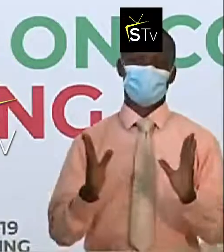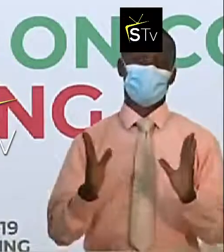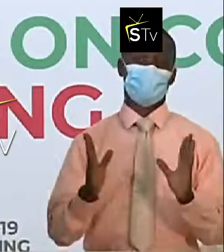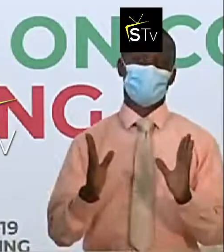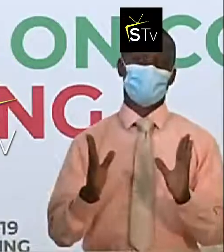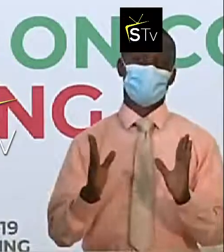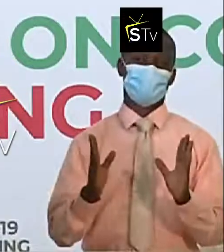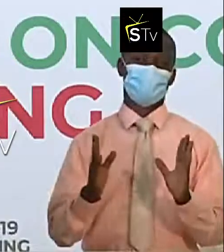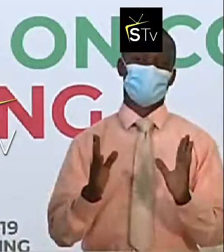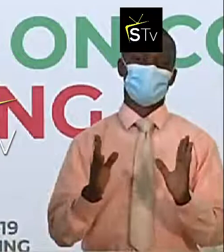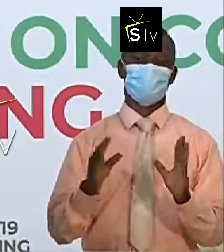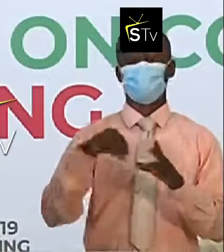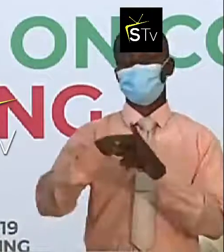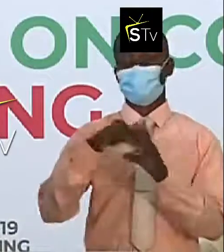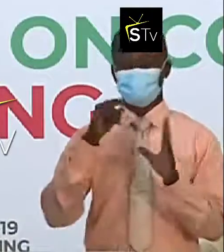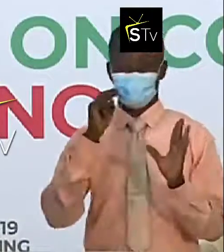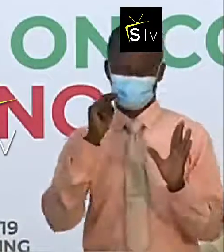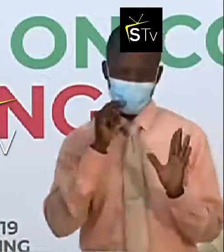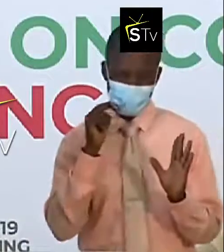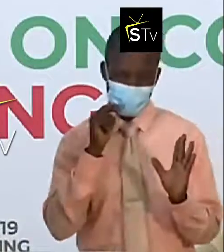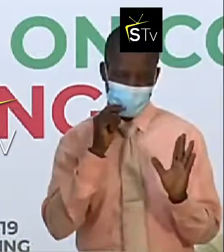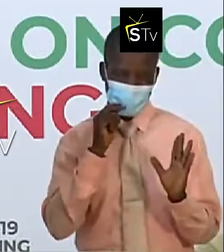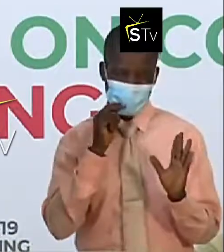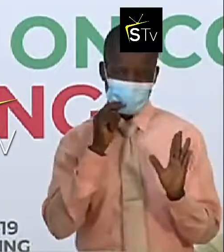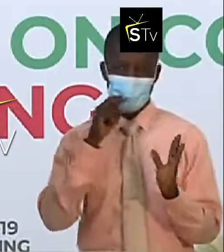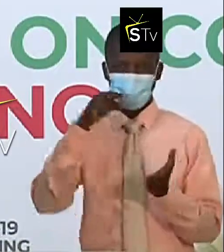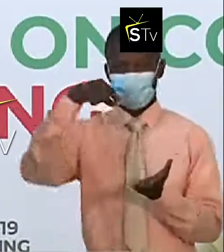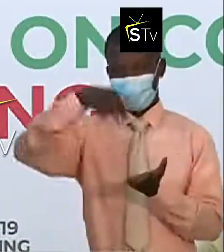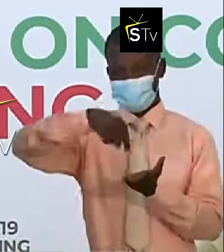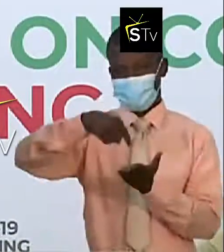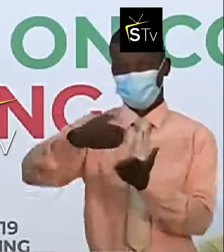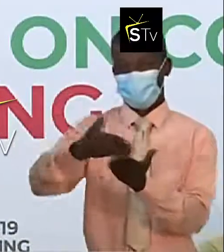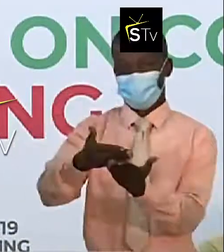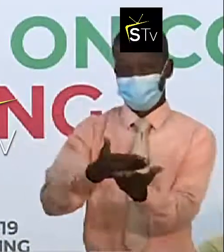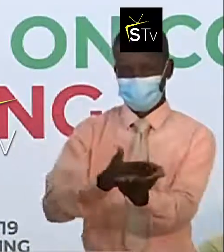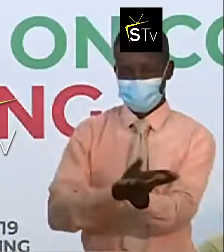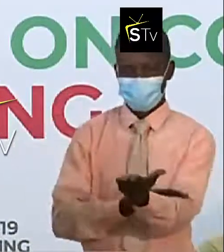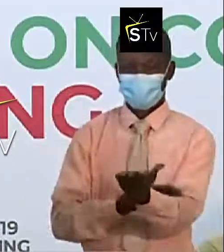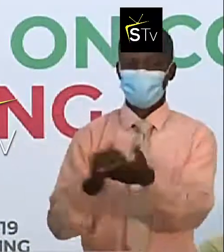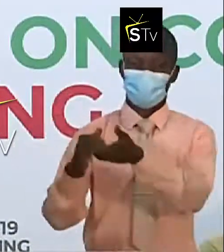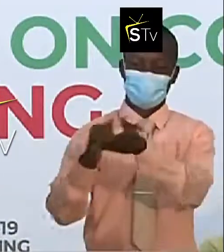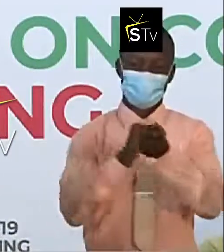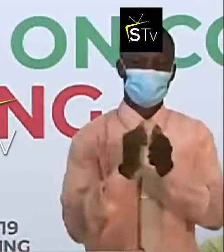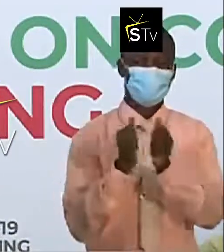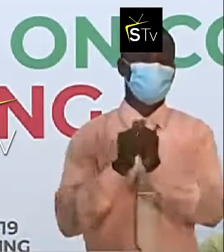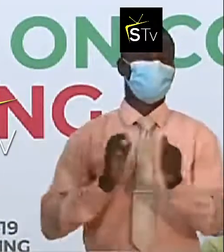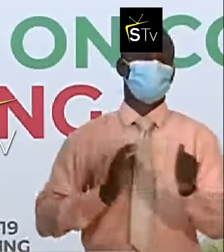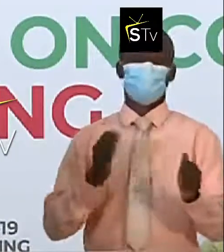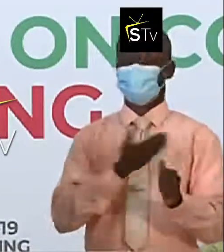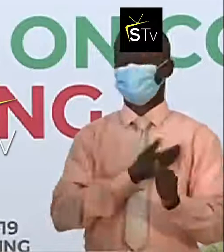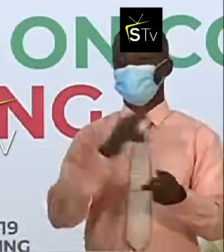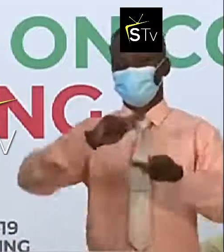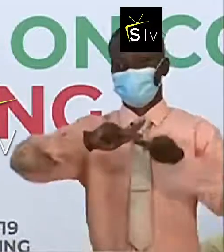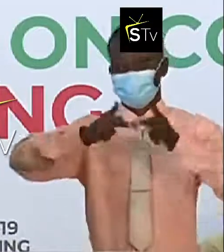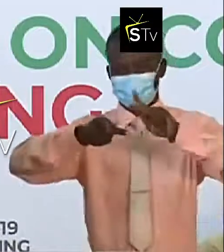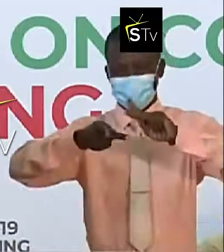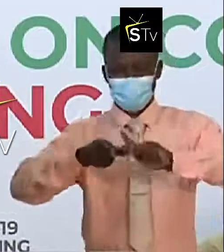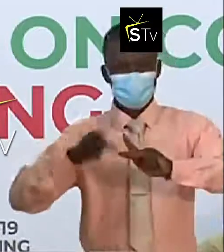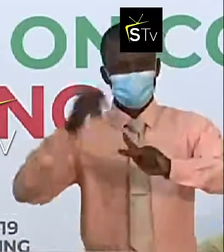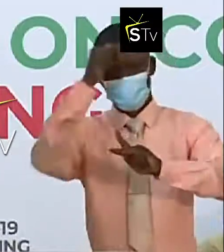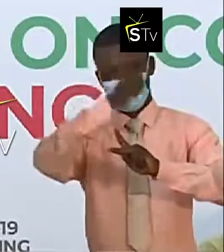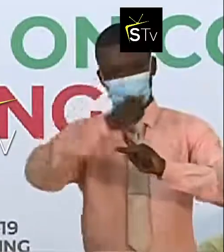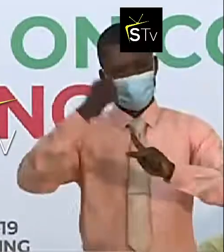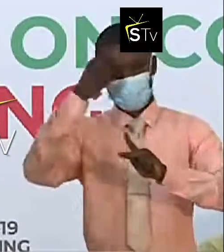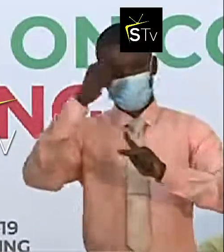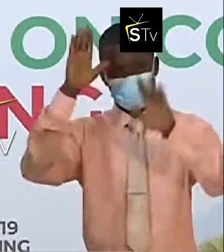acquired in Nigeria. This morning, well, in collaboration with our partners, the Africa Centre for Excellence in